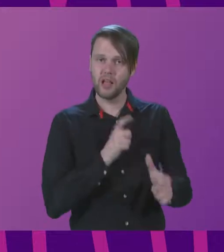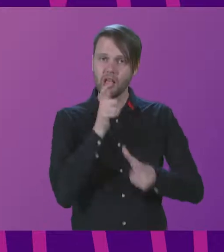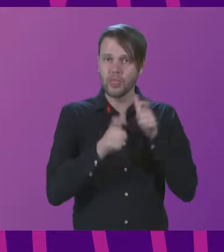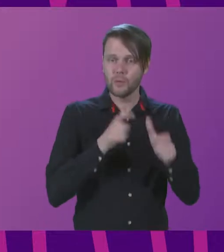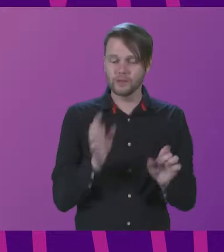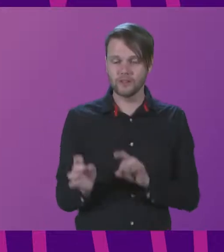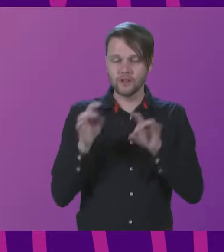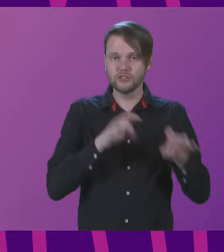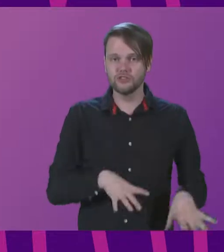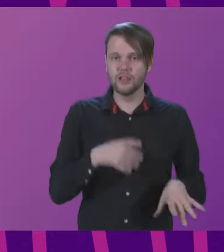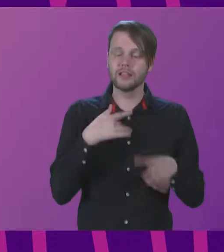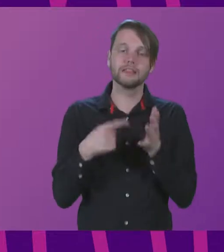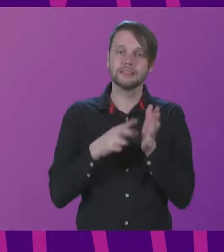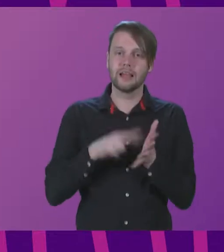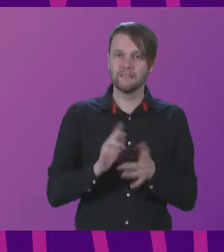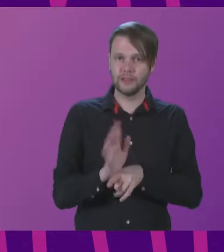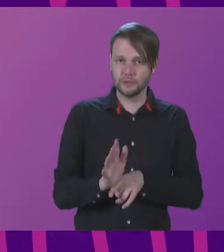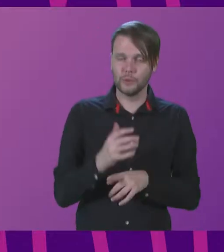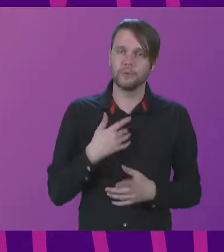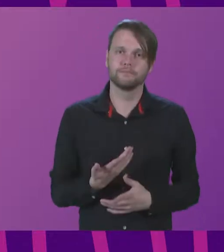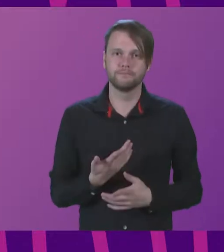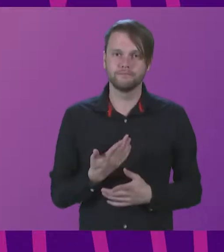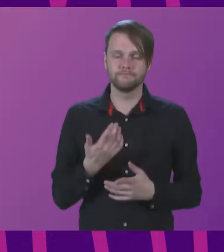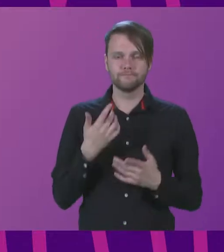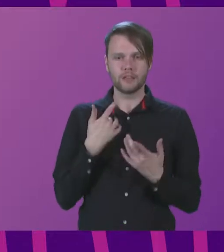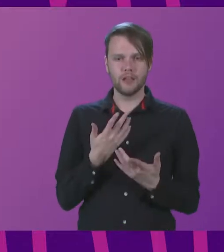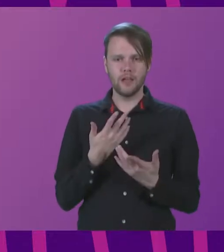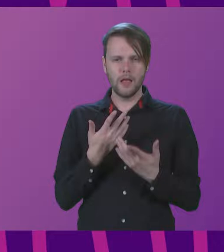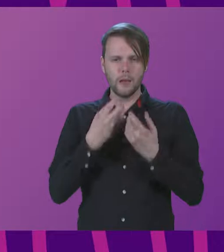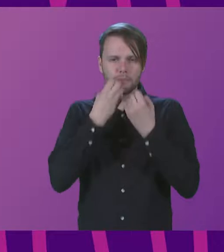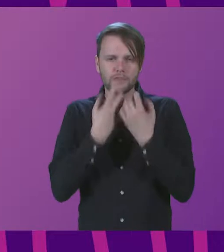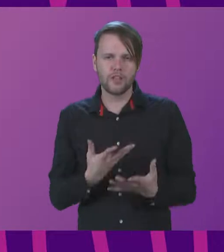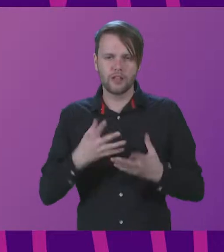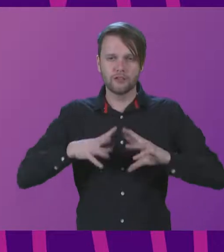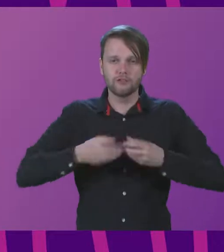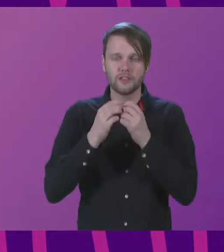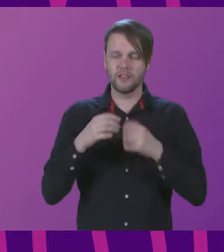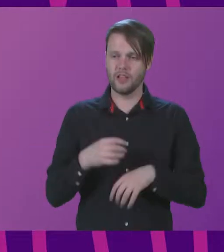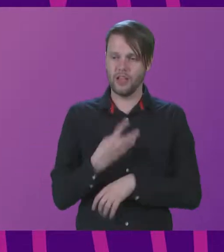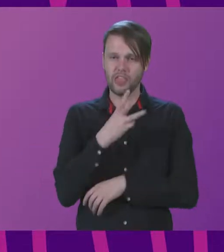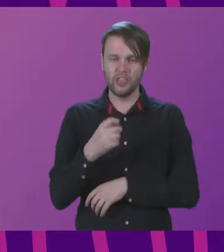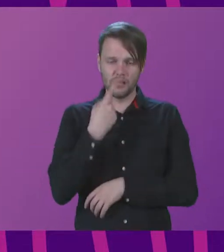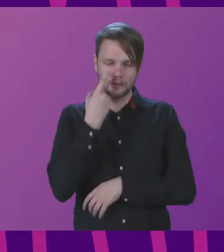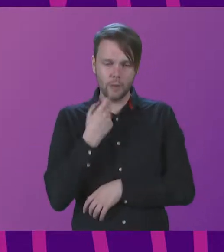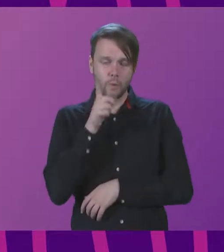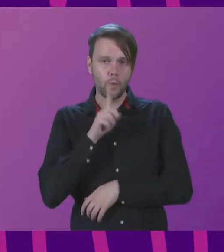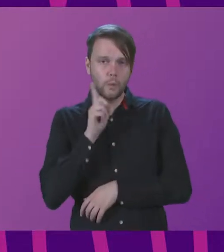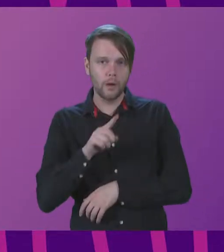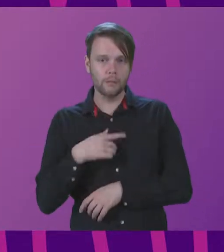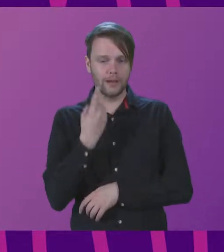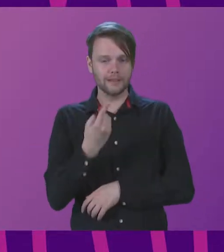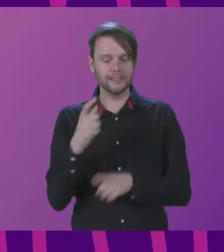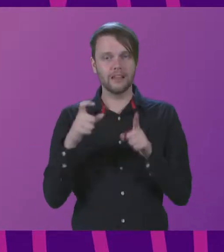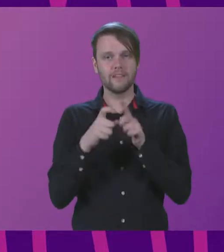of an Australian soap opera, repurposed by a beautiful, creative, 30-year-old woman with Down